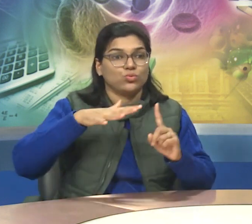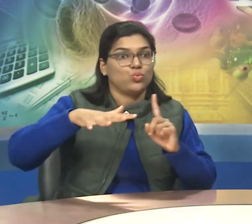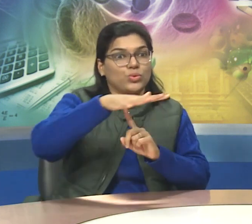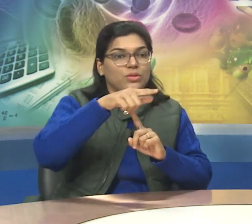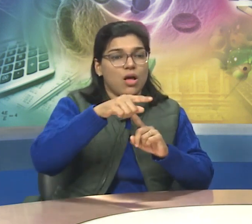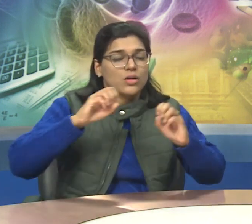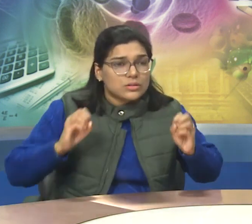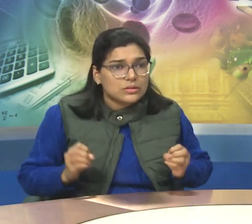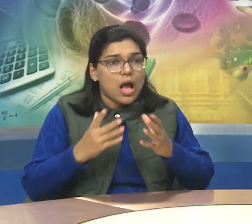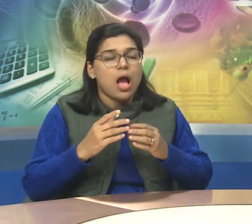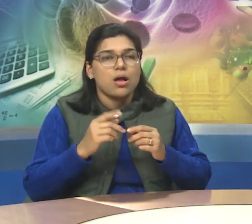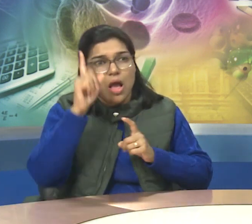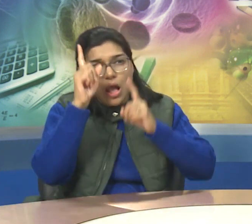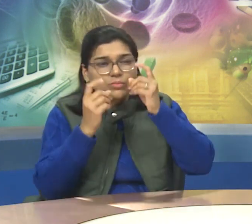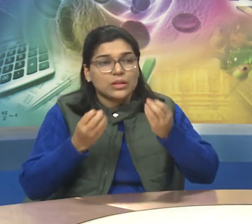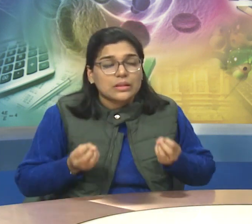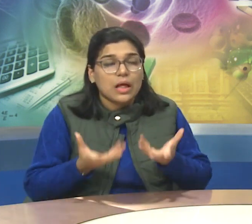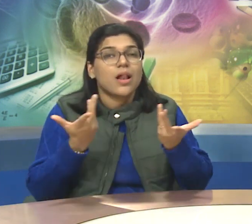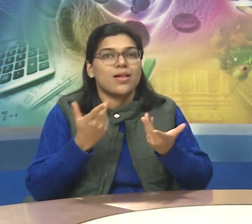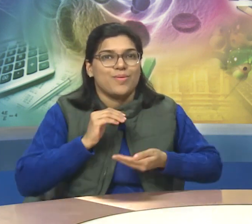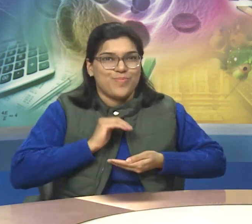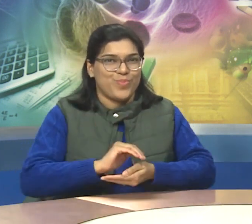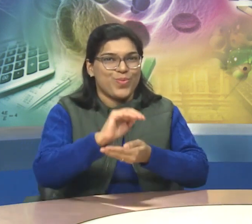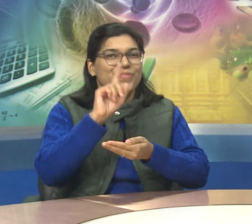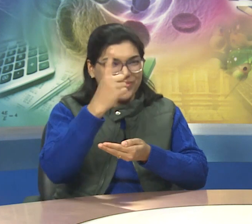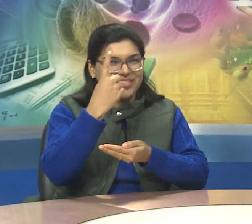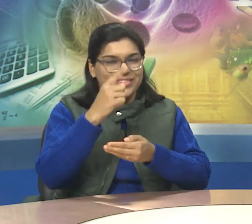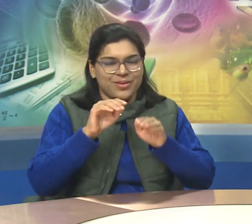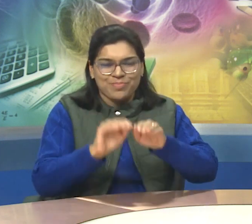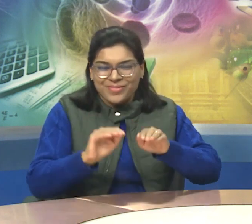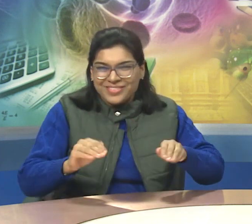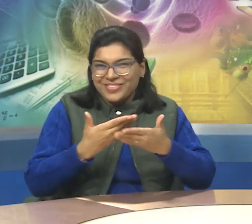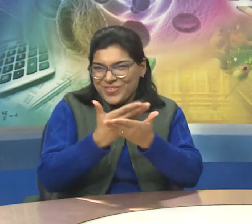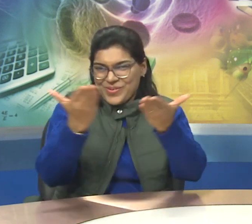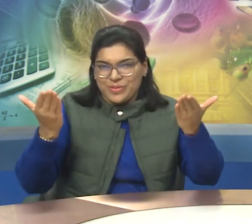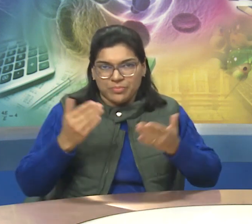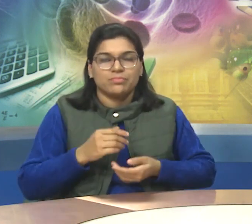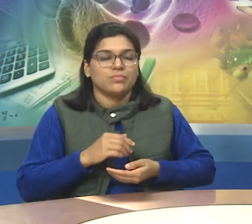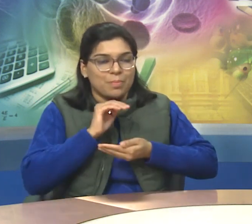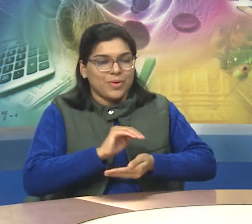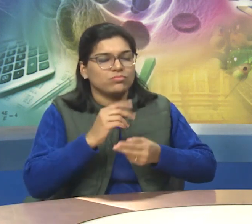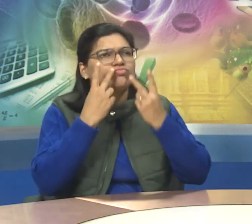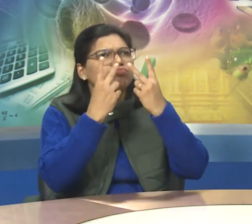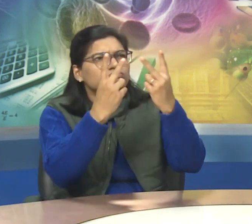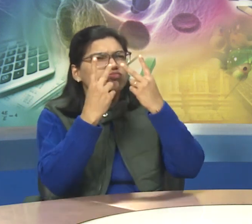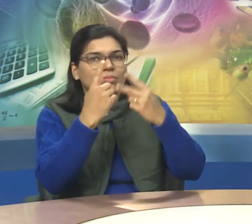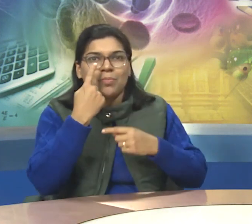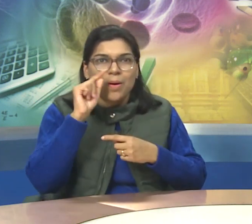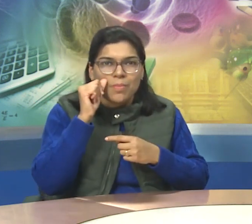The process of socialization starts